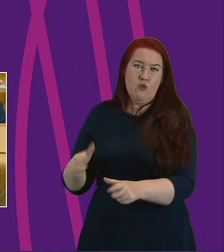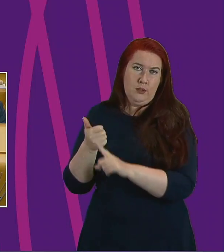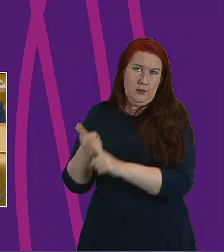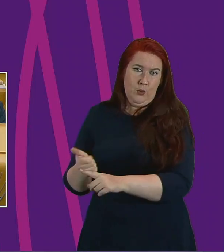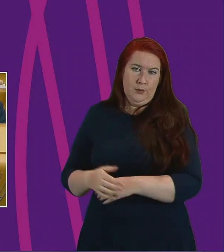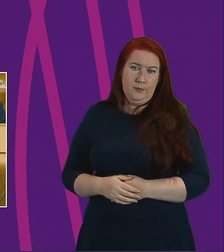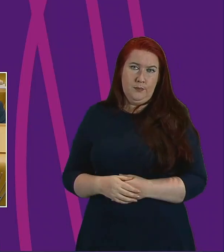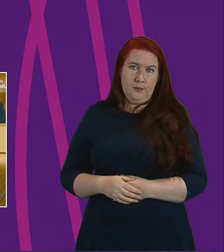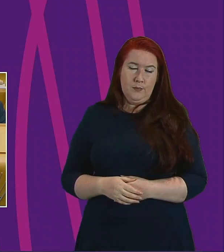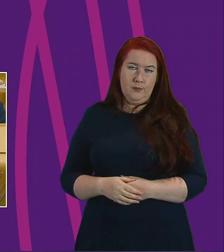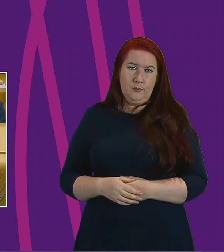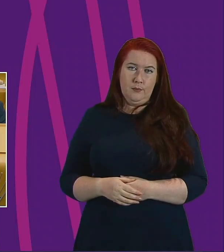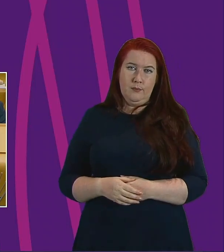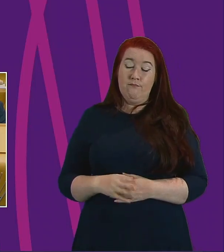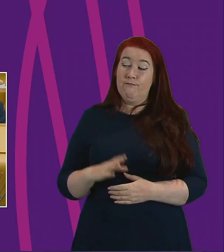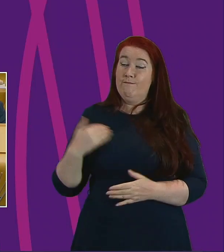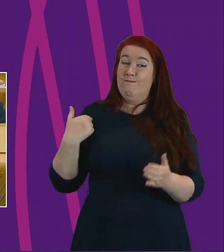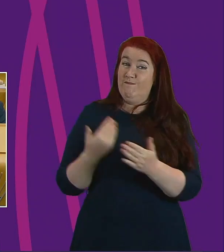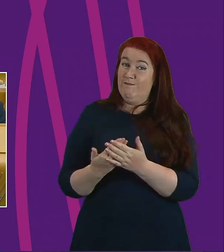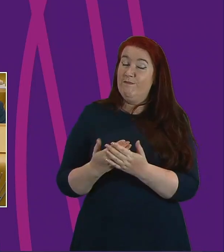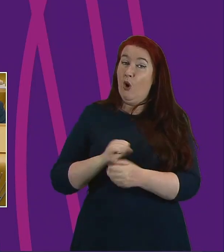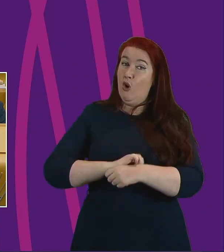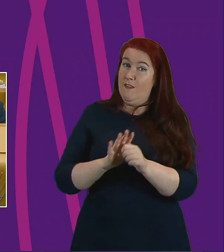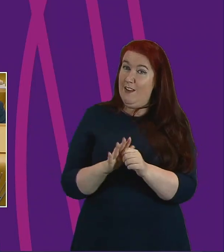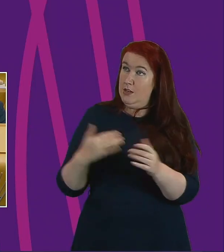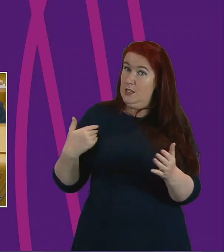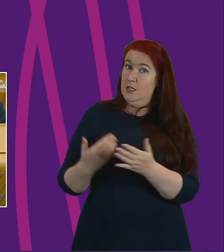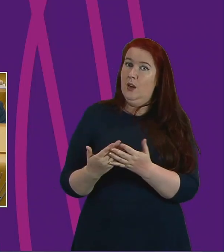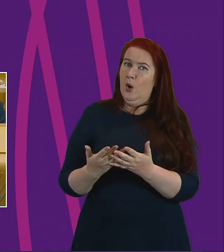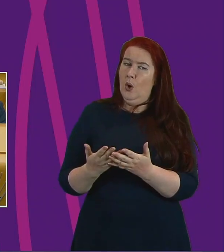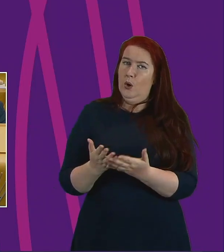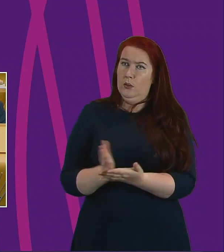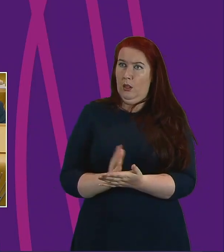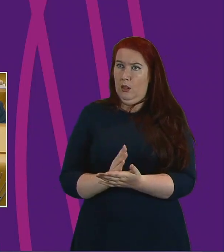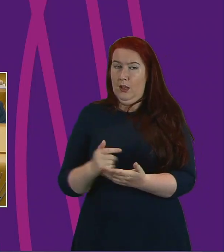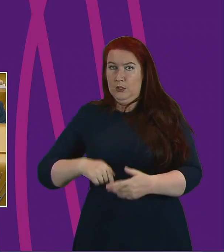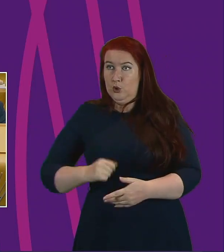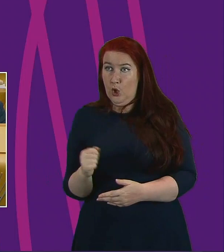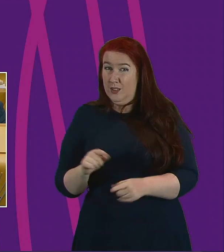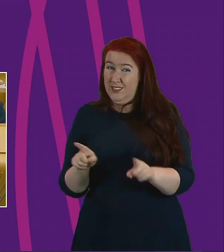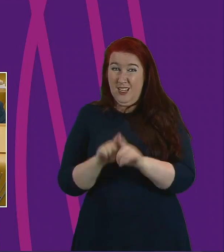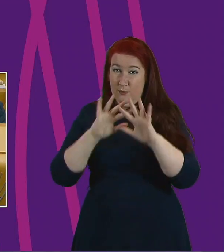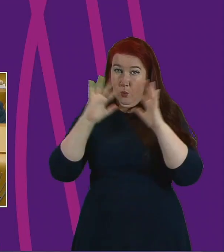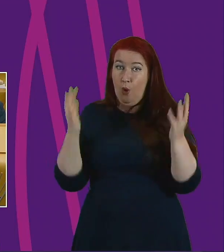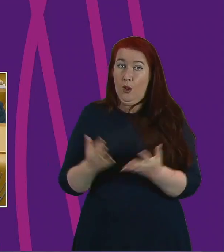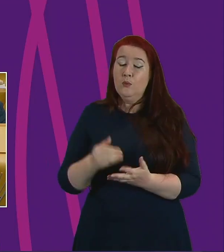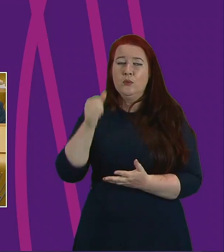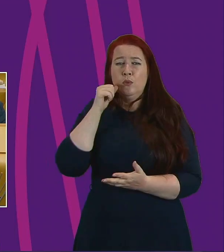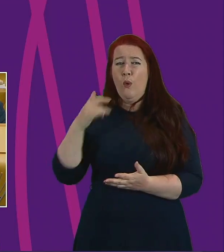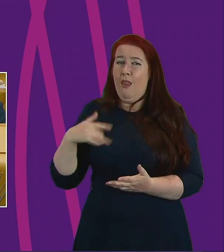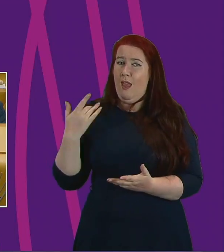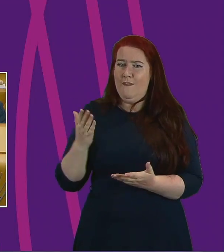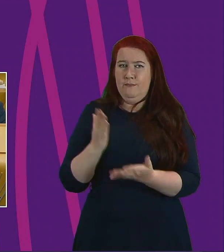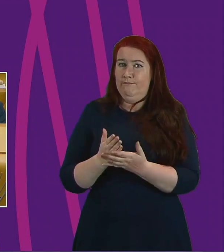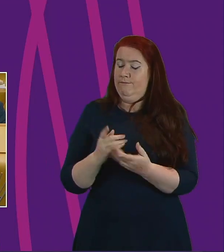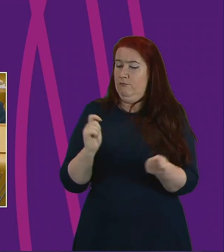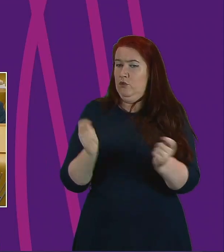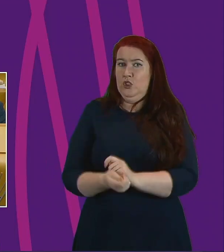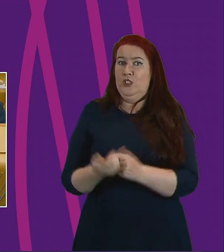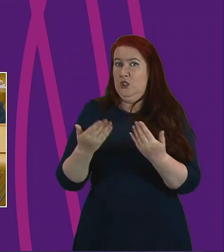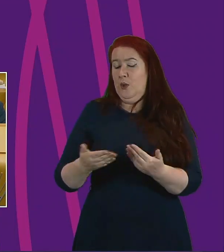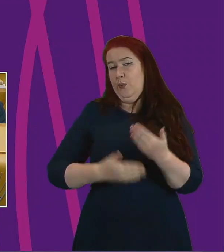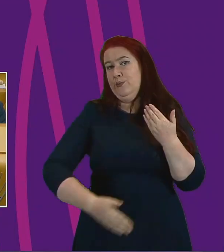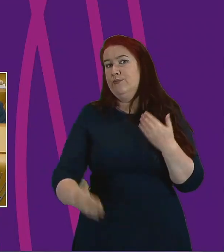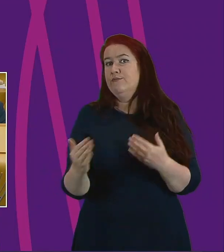-19 has brought much insecurity not only to Scotland but across the world and we know that life will not be the same for a very long time to come. Getting our